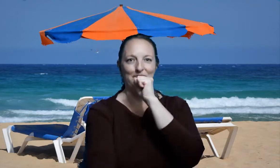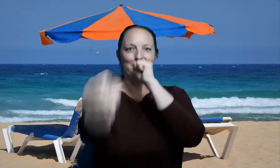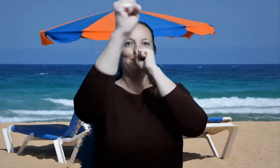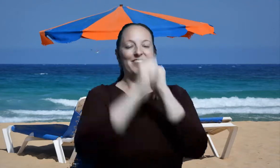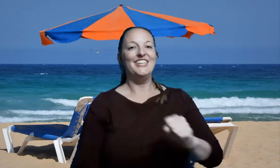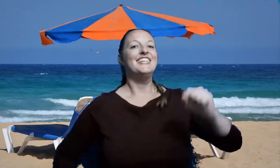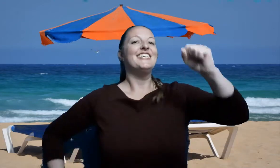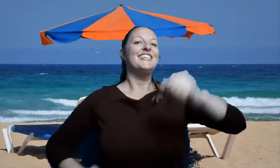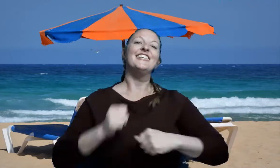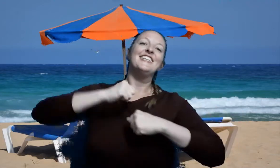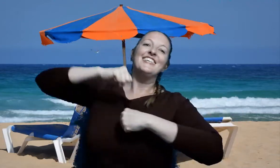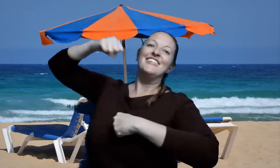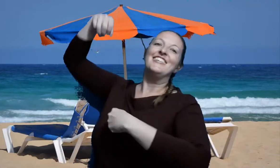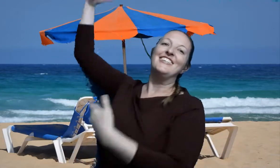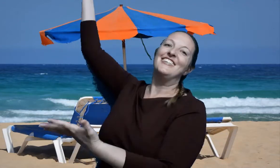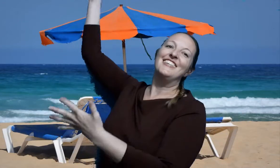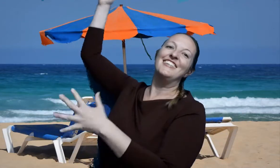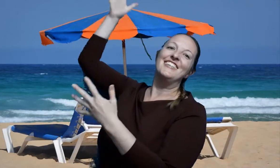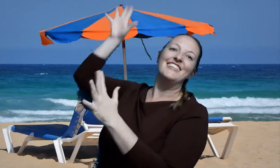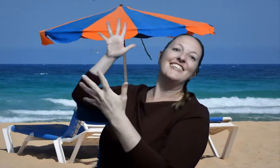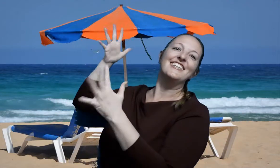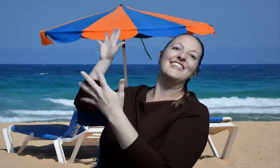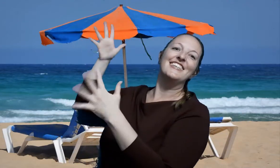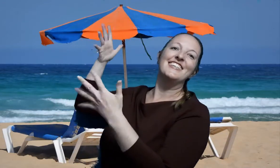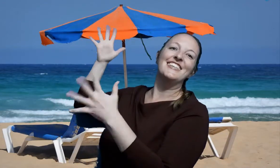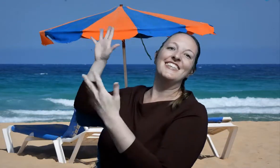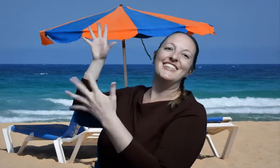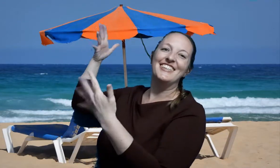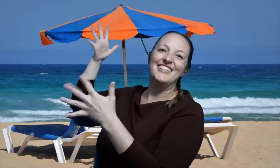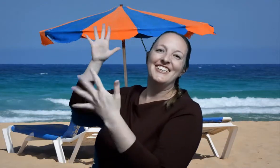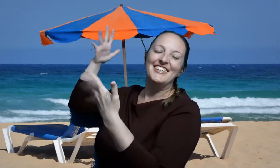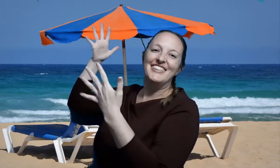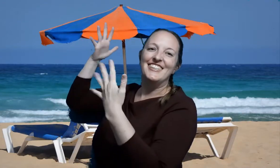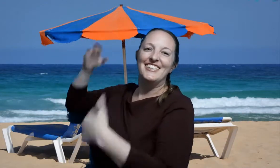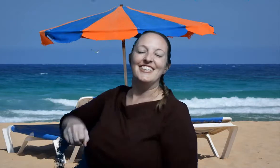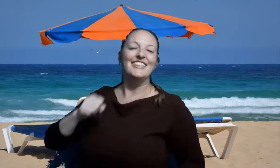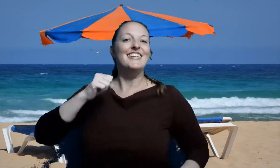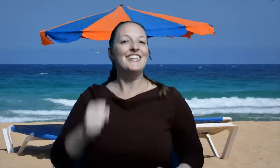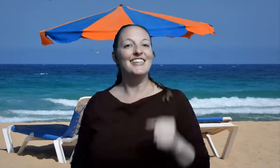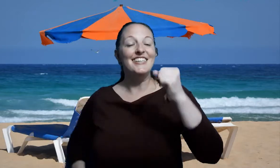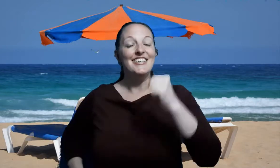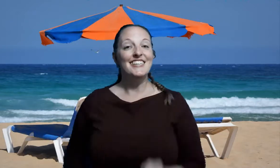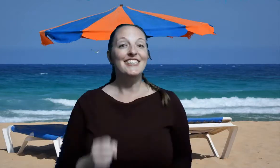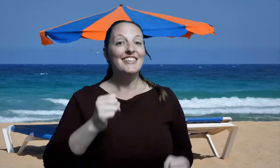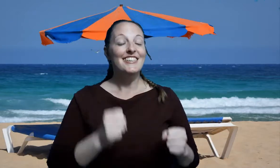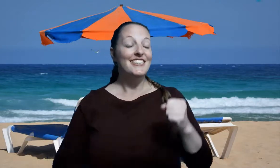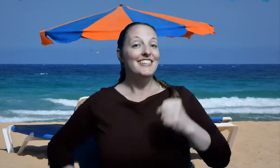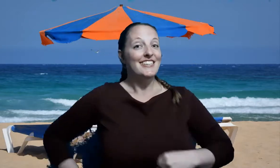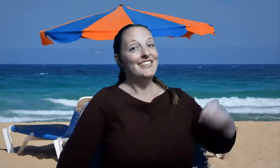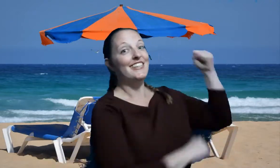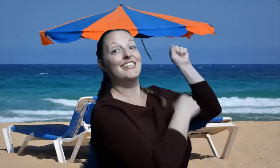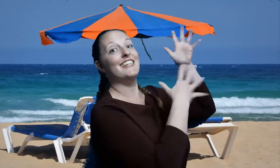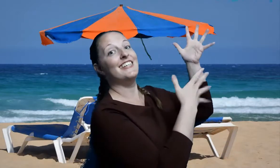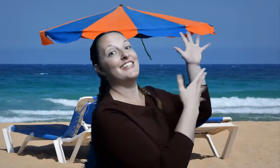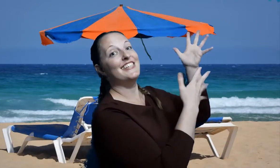womp Oh, do like to be beside the seaside Oh, do like to be beside the sea